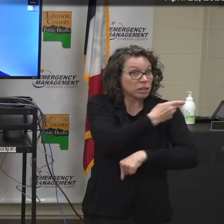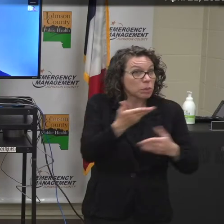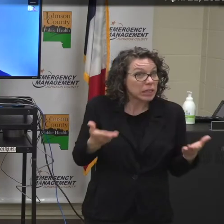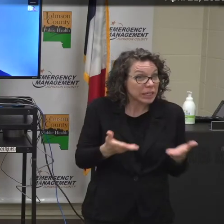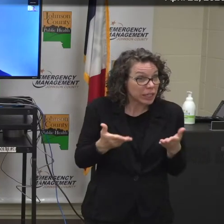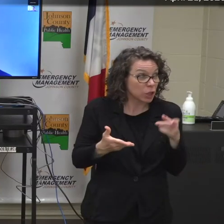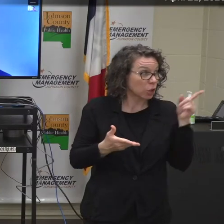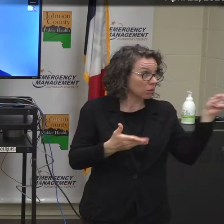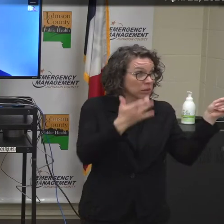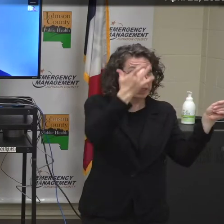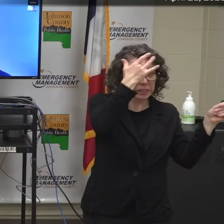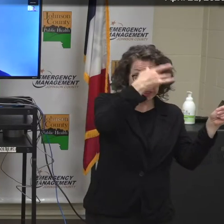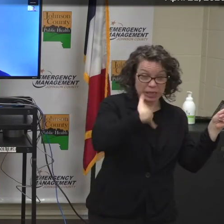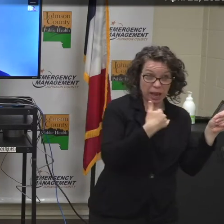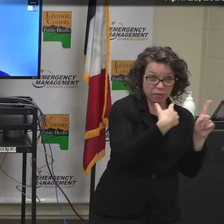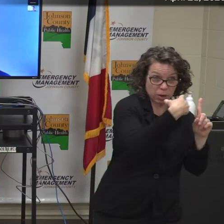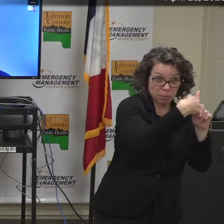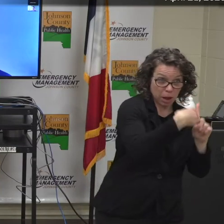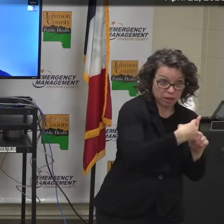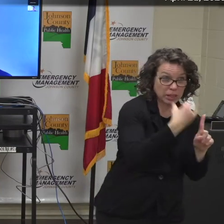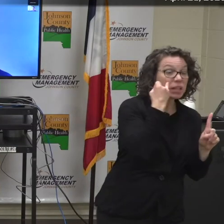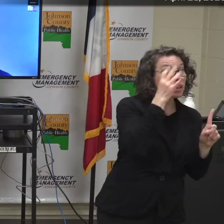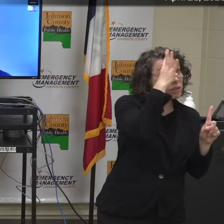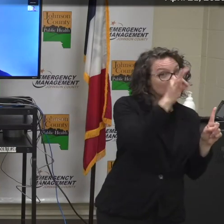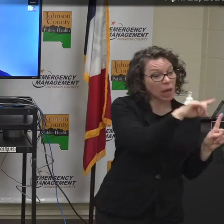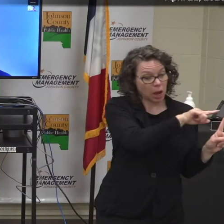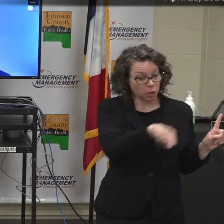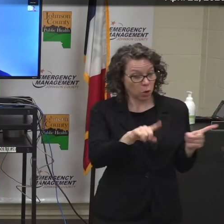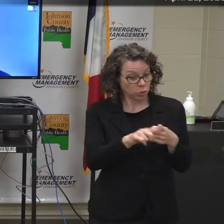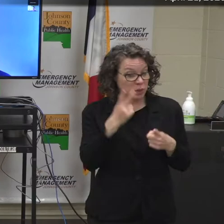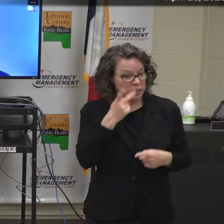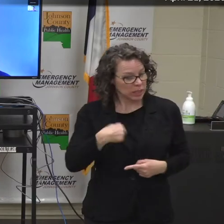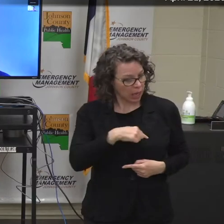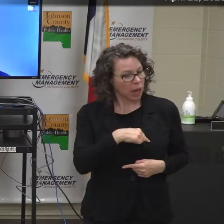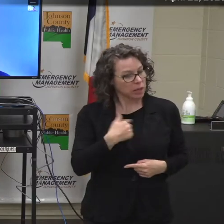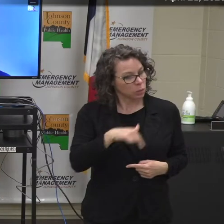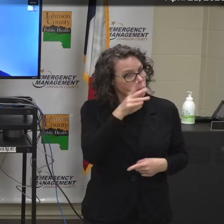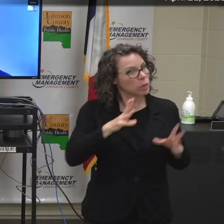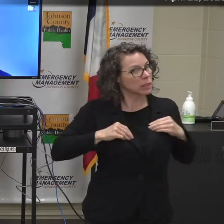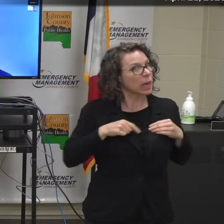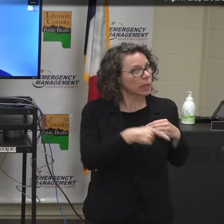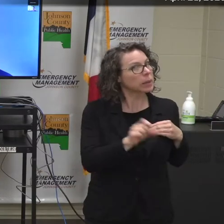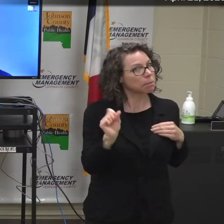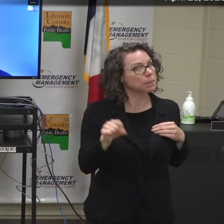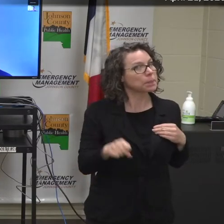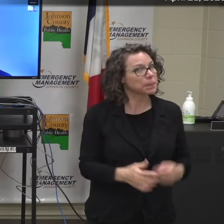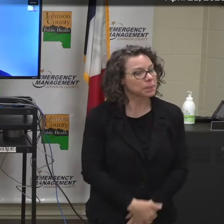patients choose to get their health care with us, certainly we would take care of them.